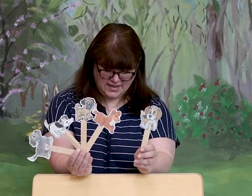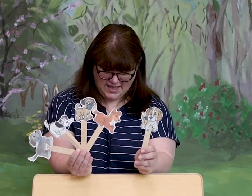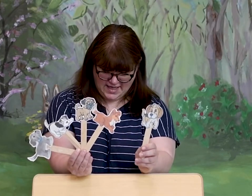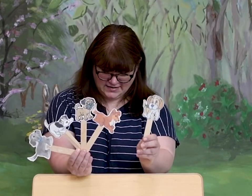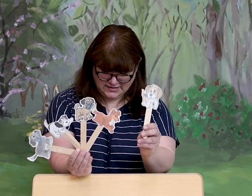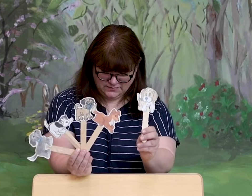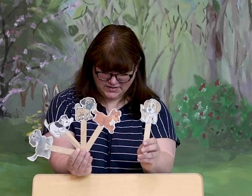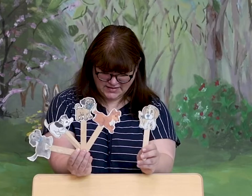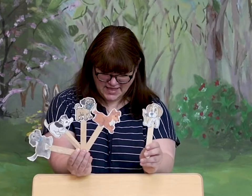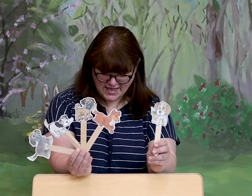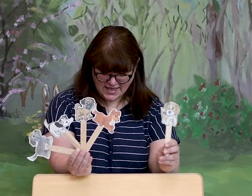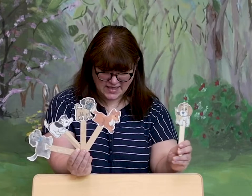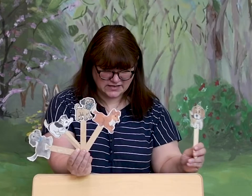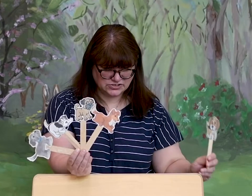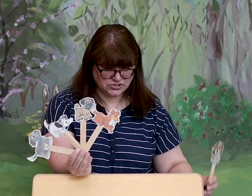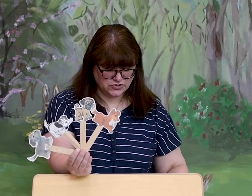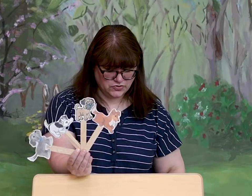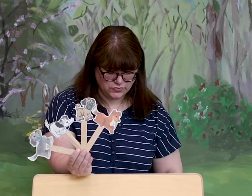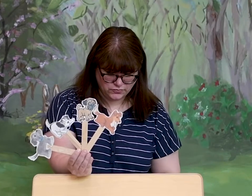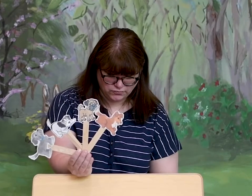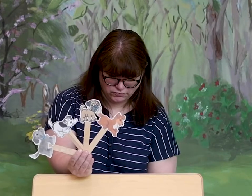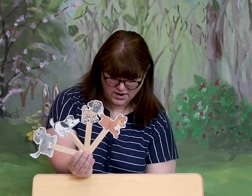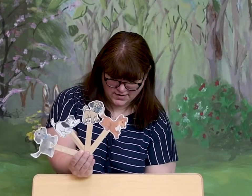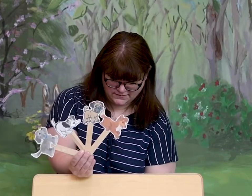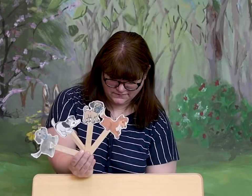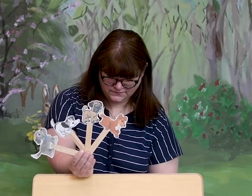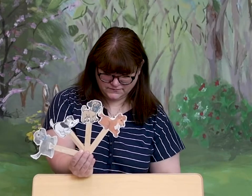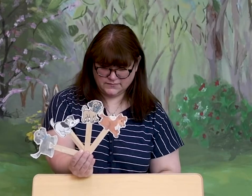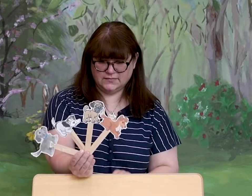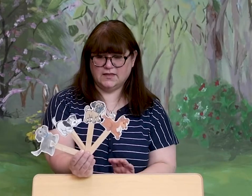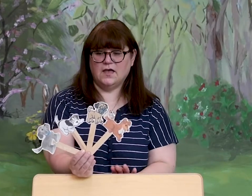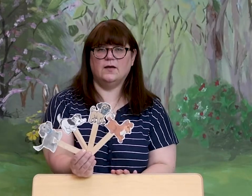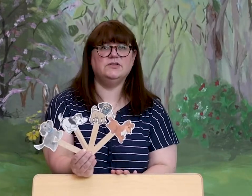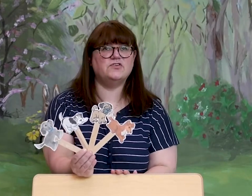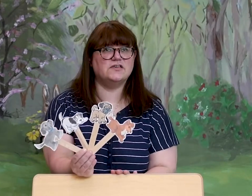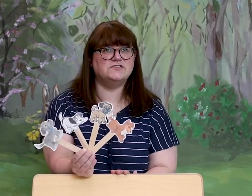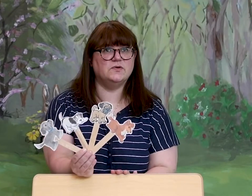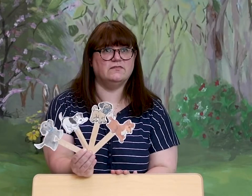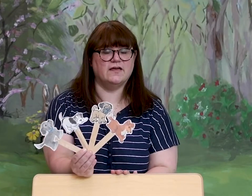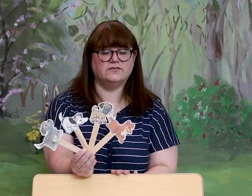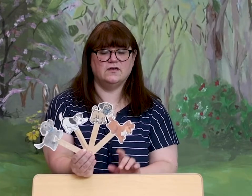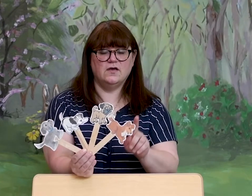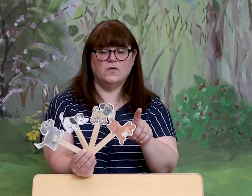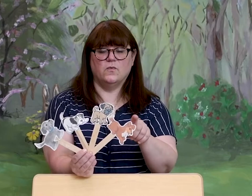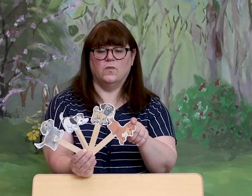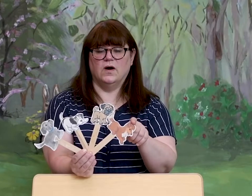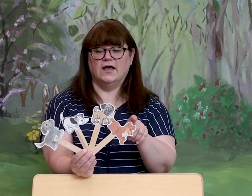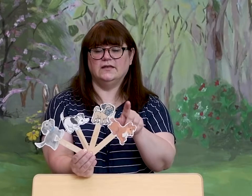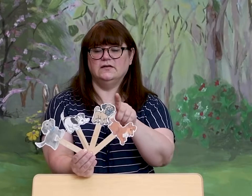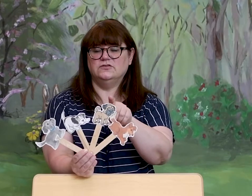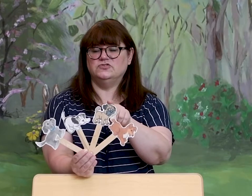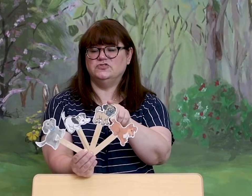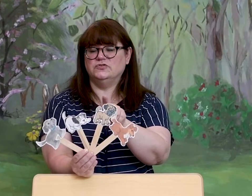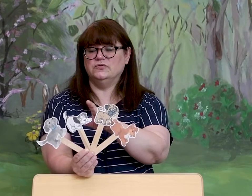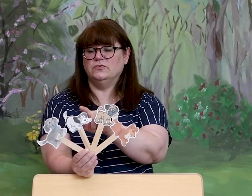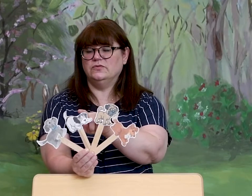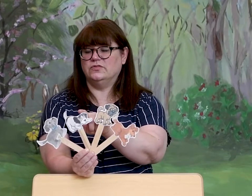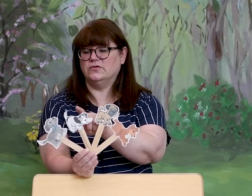and he began to run. How many doggies do we have left? One, two, three,